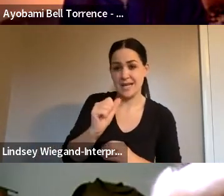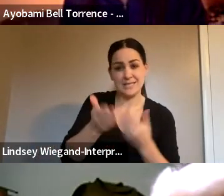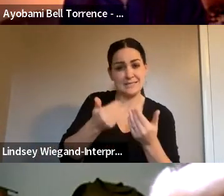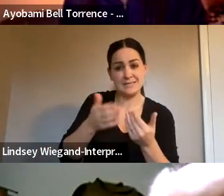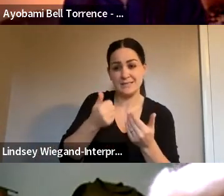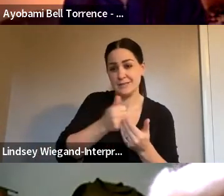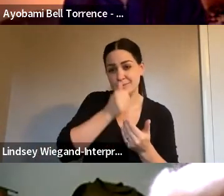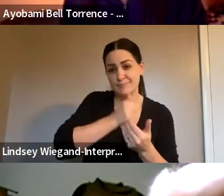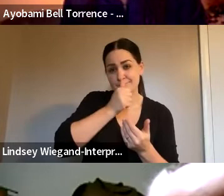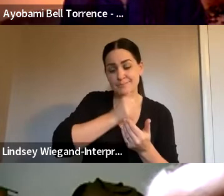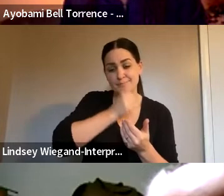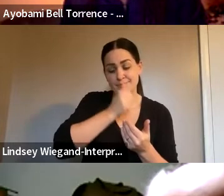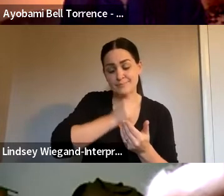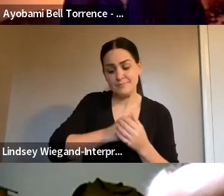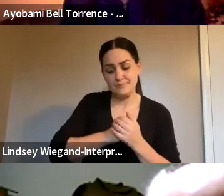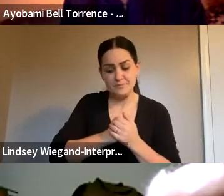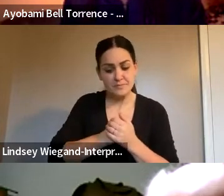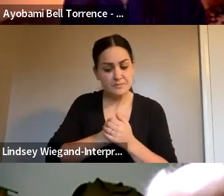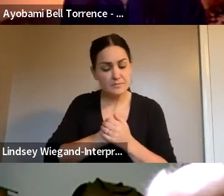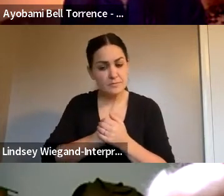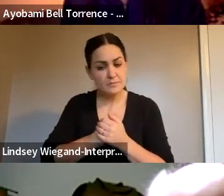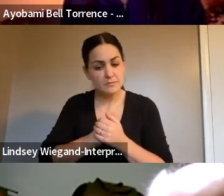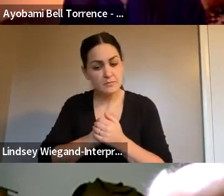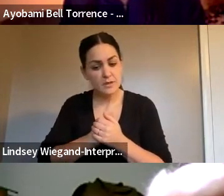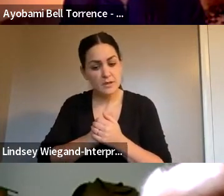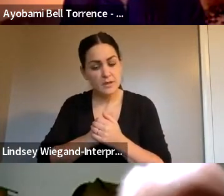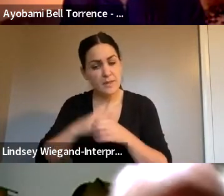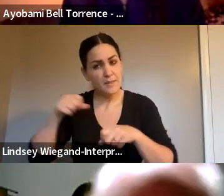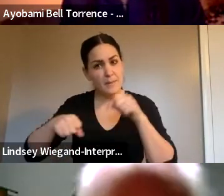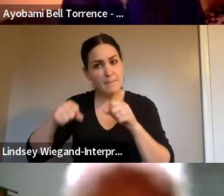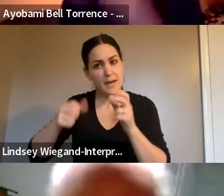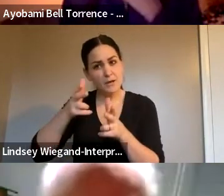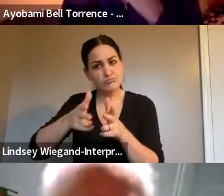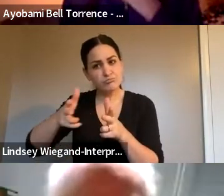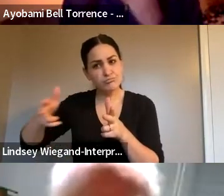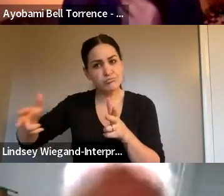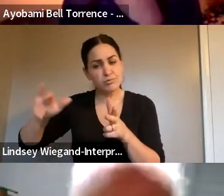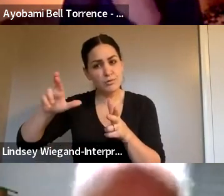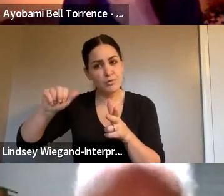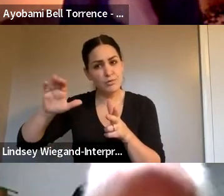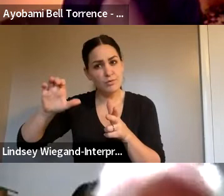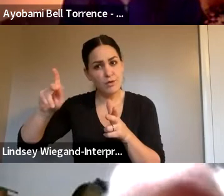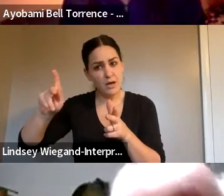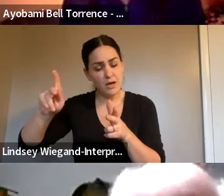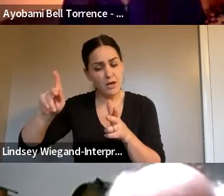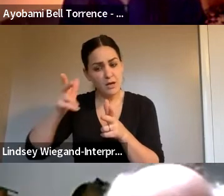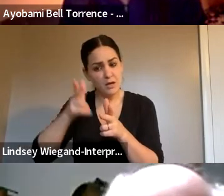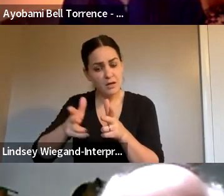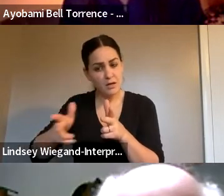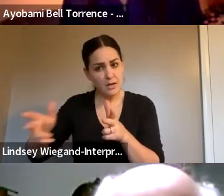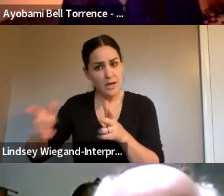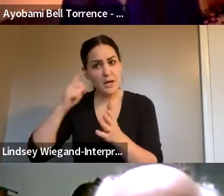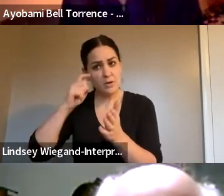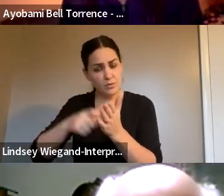It was a matter with the bike racks. I was like noticing that some of the bike racks have been being replaced. And I'm happy for that. Thank you very much for that.